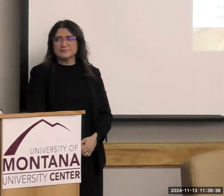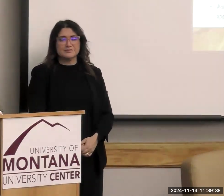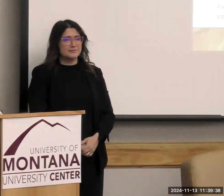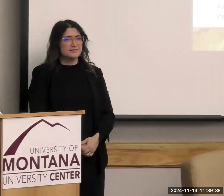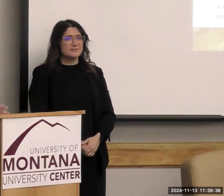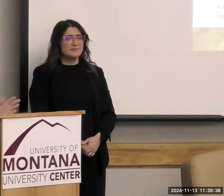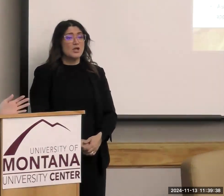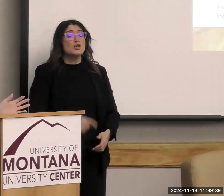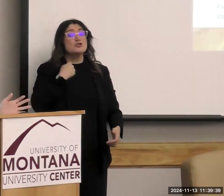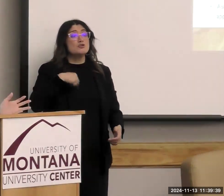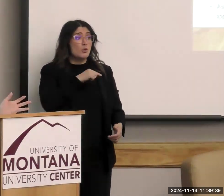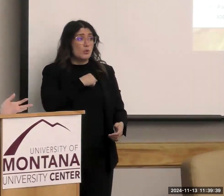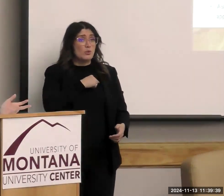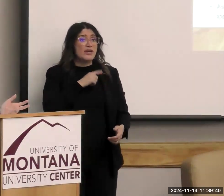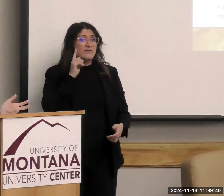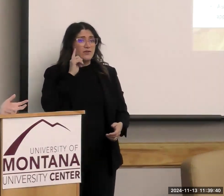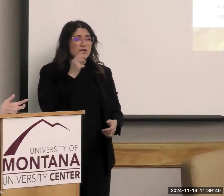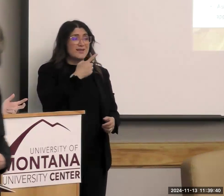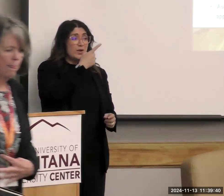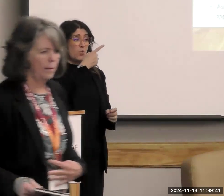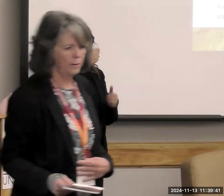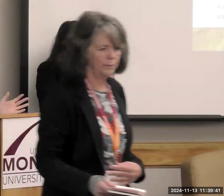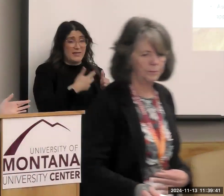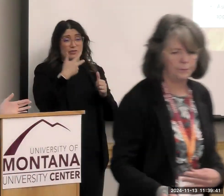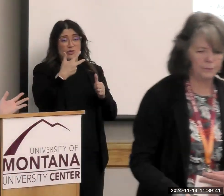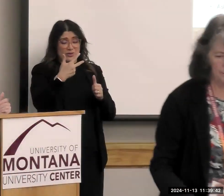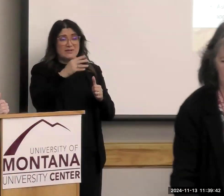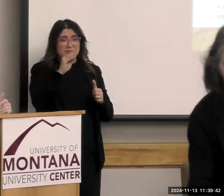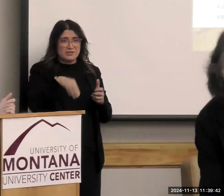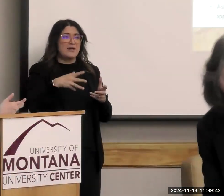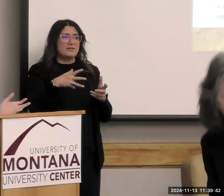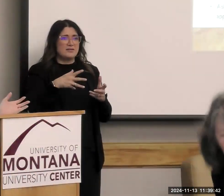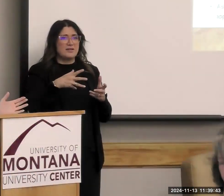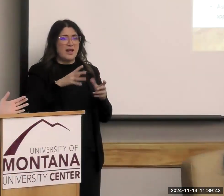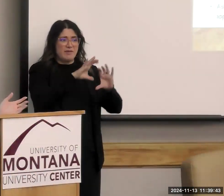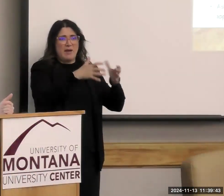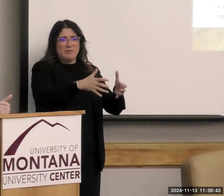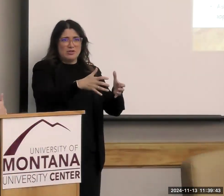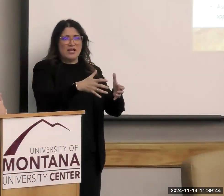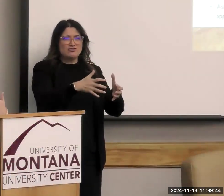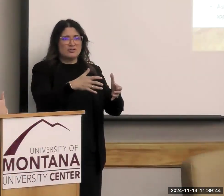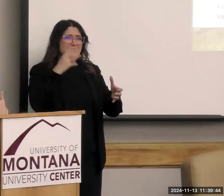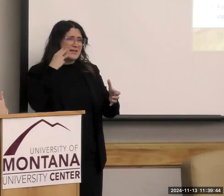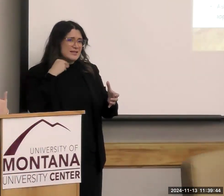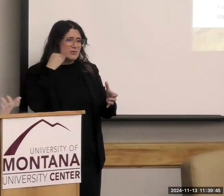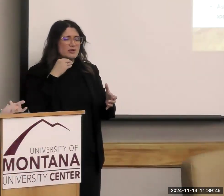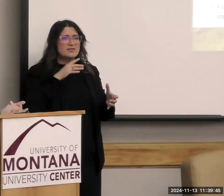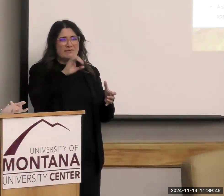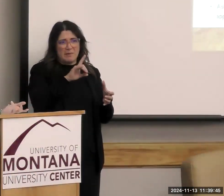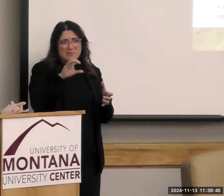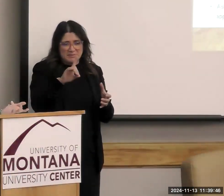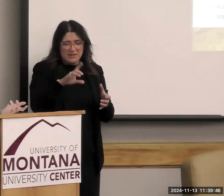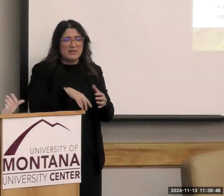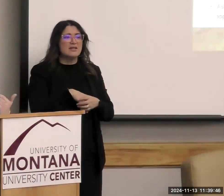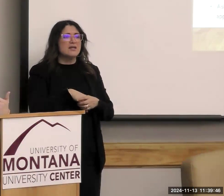So we've heard that between 1% and 3% of the population experience an intellectual developmental disability. Other research